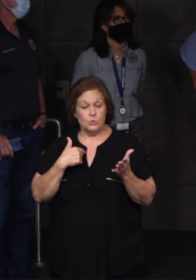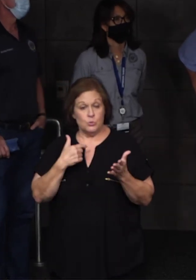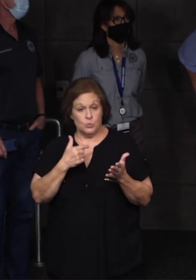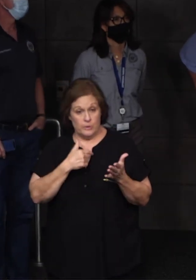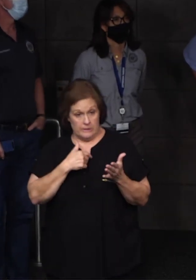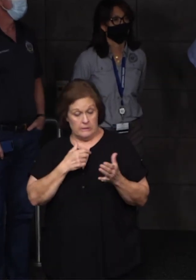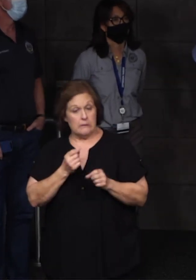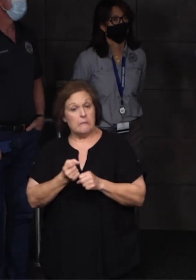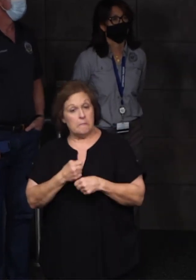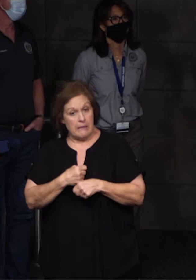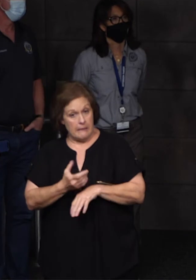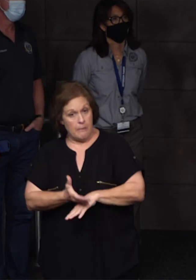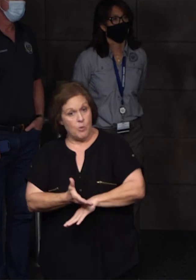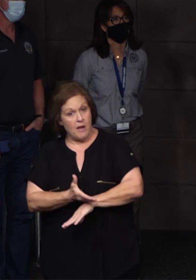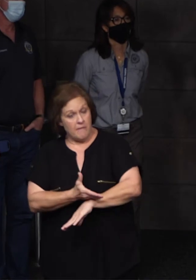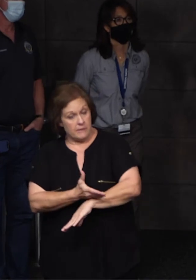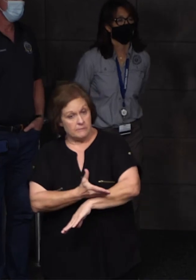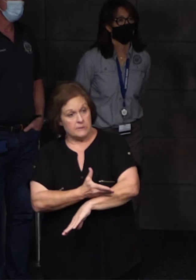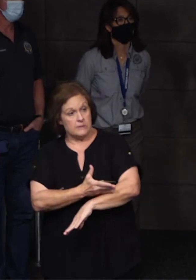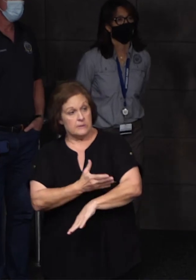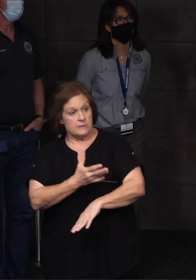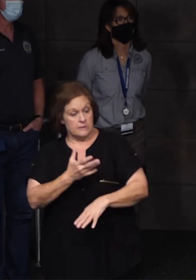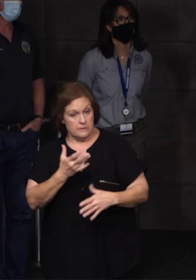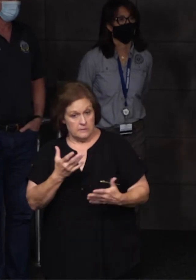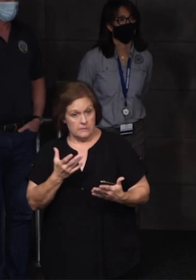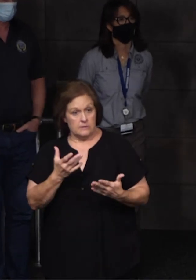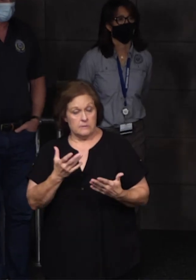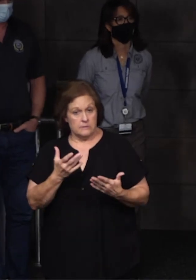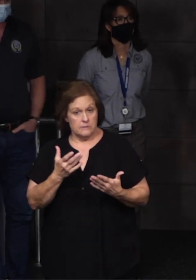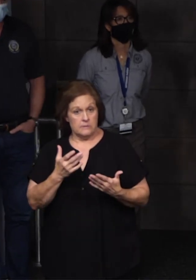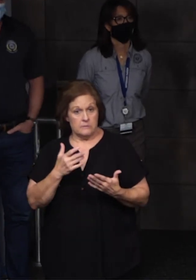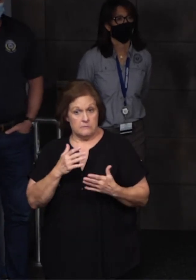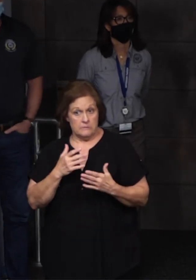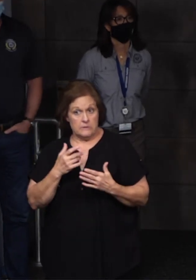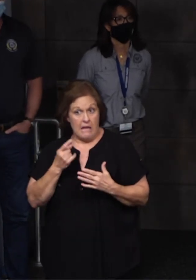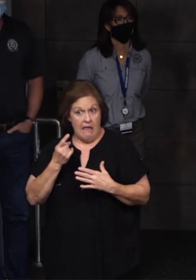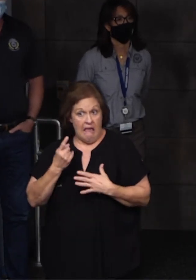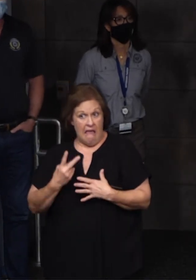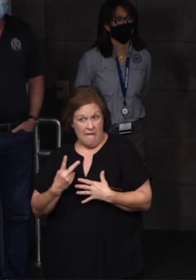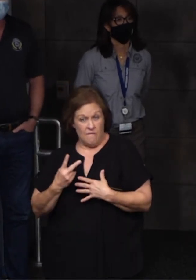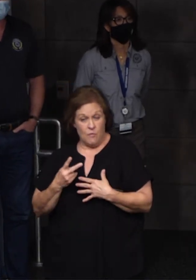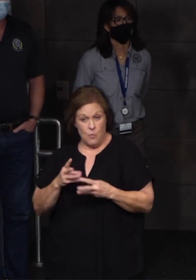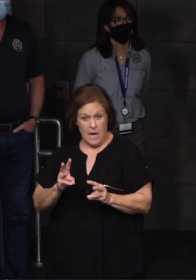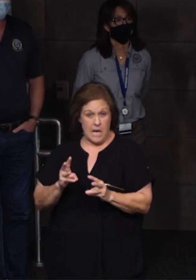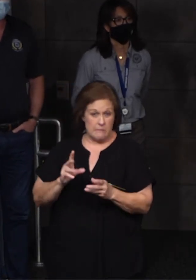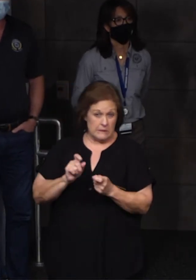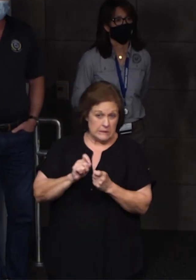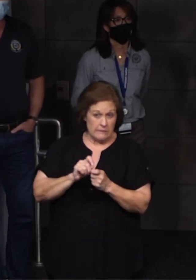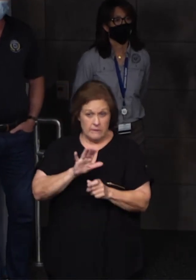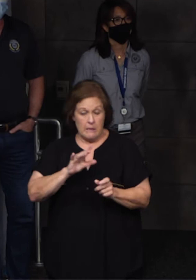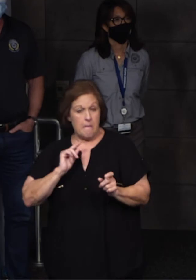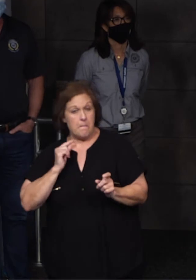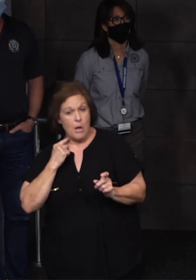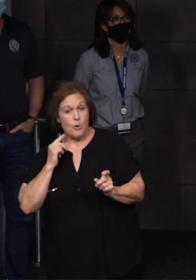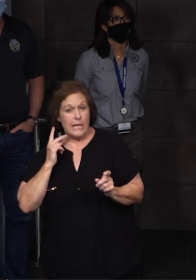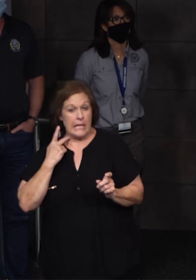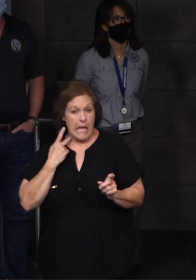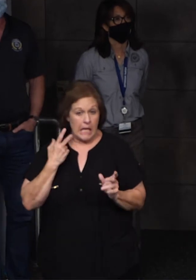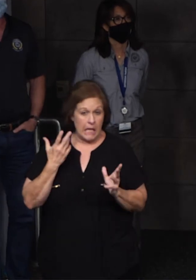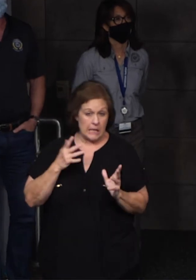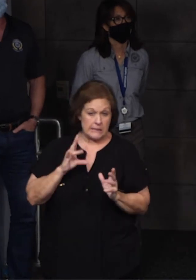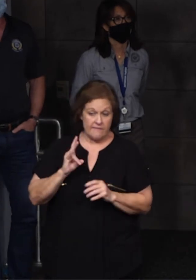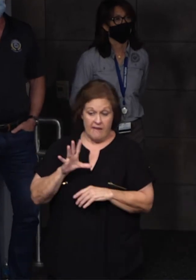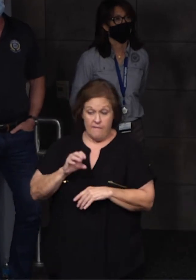progress through that damage assessment. Progress were well over, you know, halfway done there. Specifically in the Metairie-Kenner area, we're